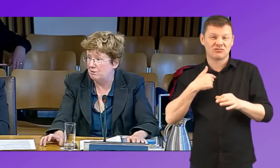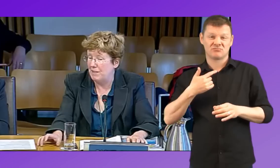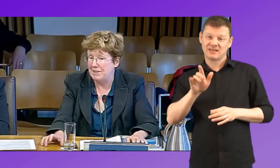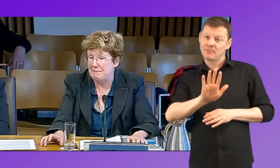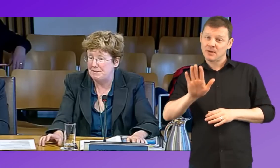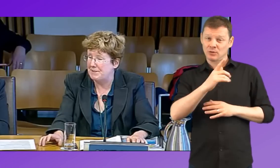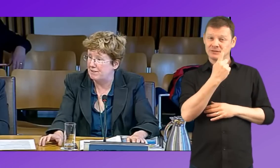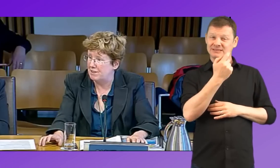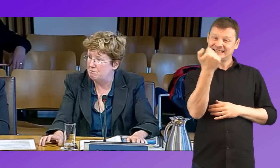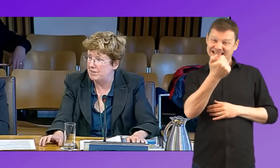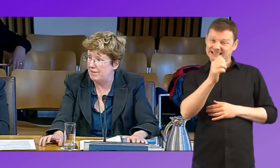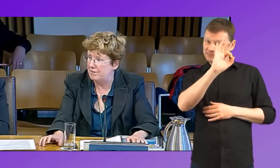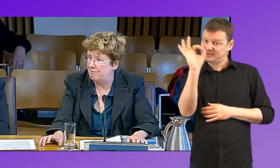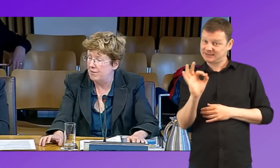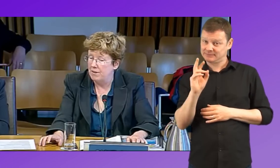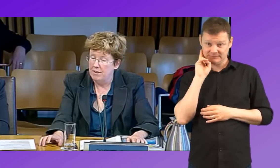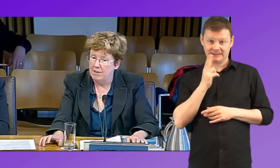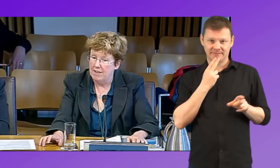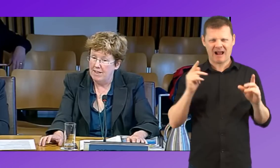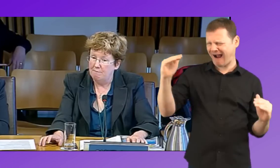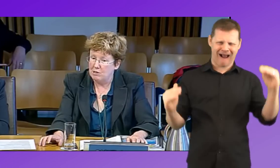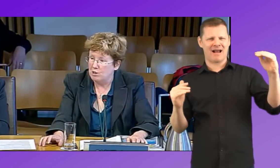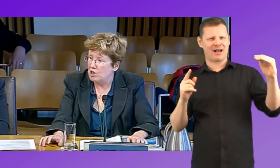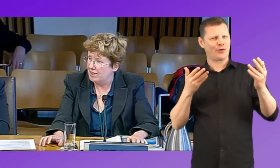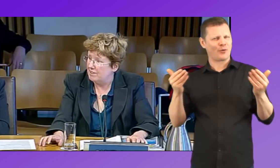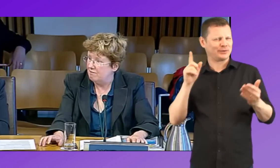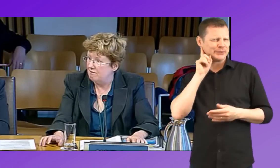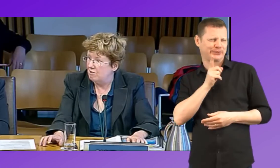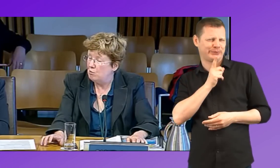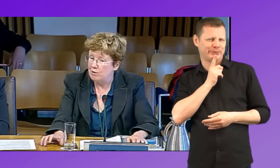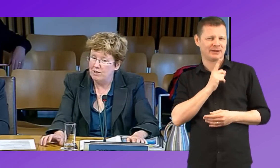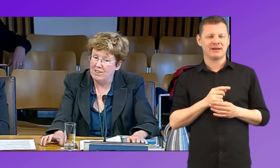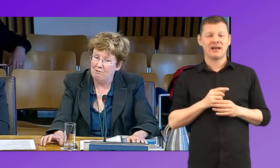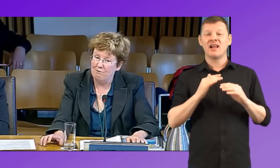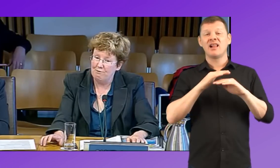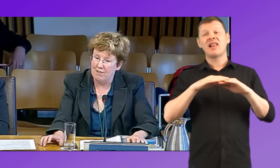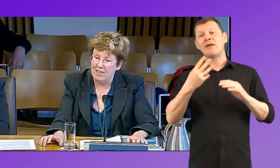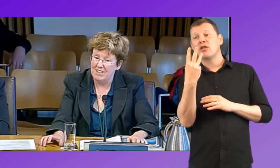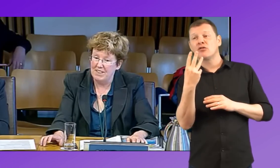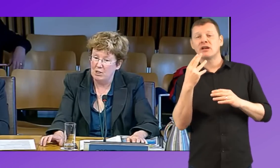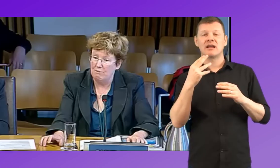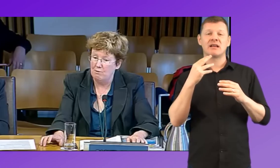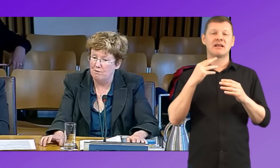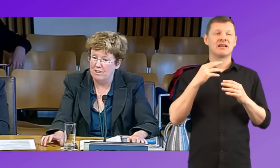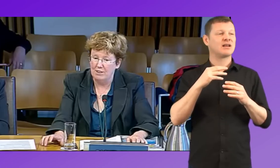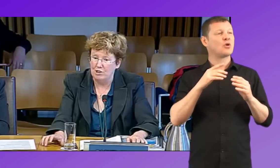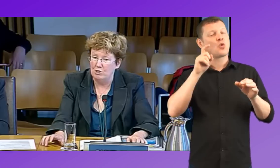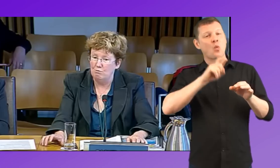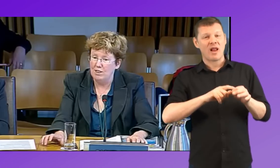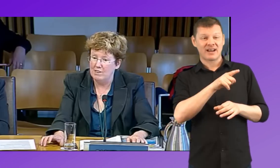which is about 16%. And much, much higher. With a level three SEQF qualification, you really